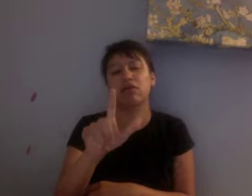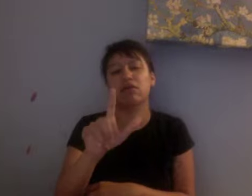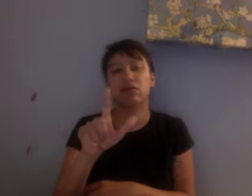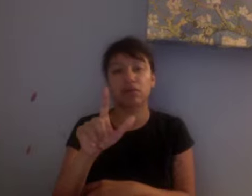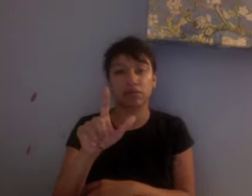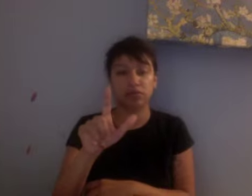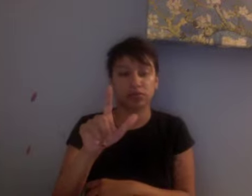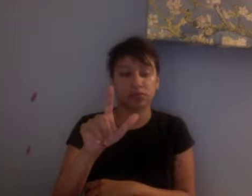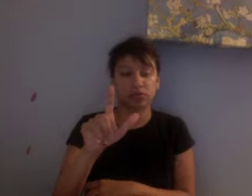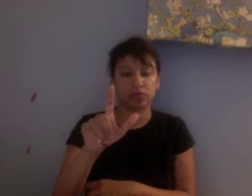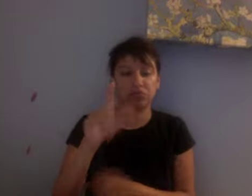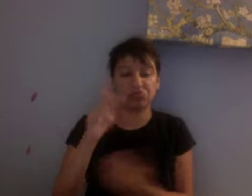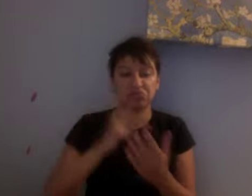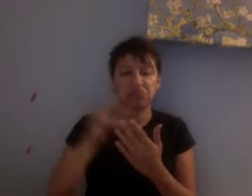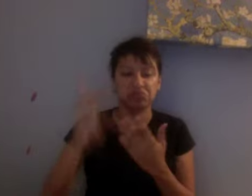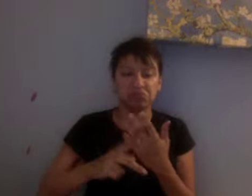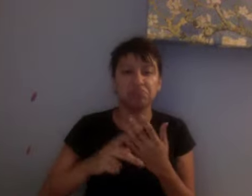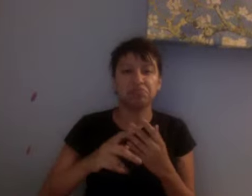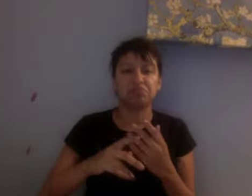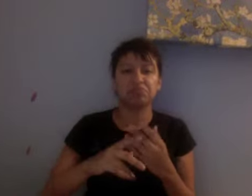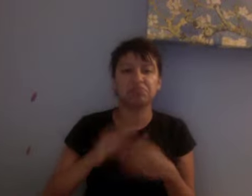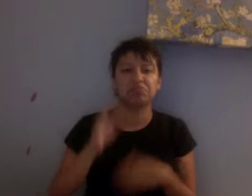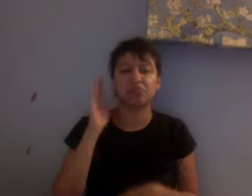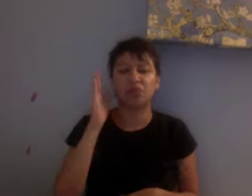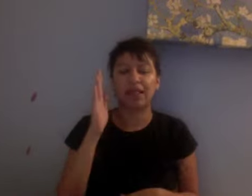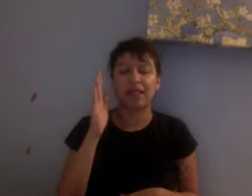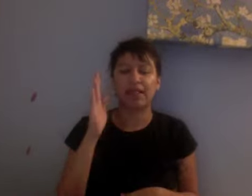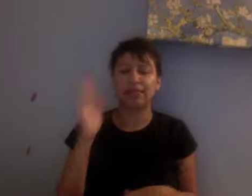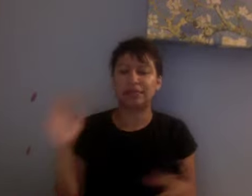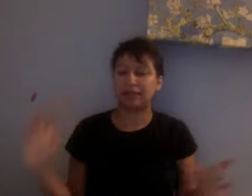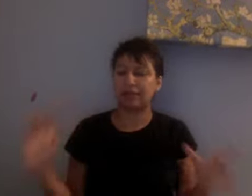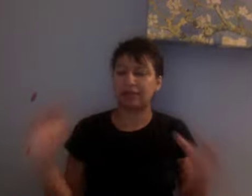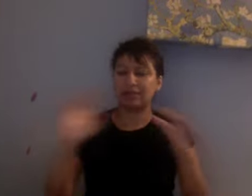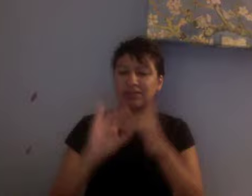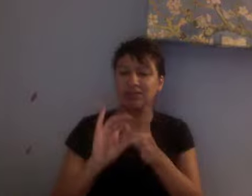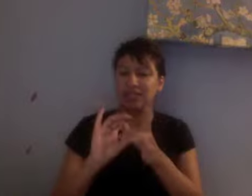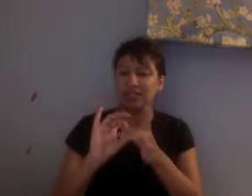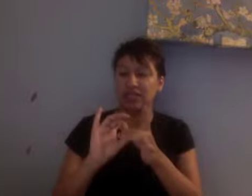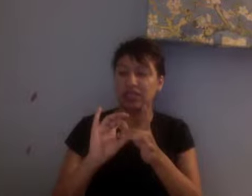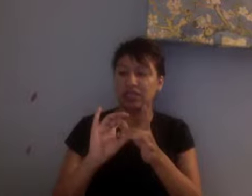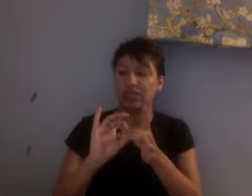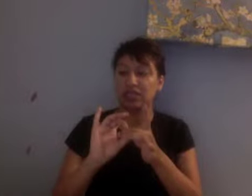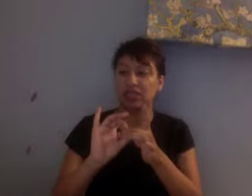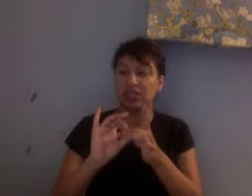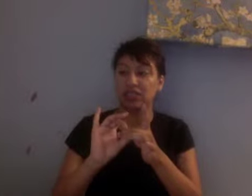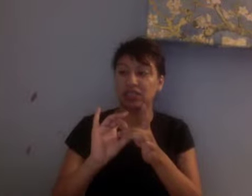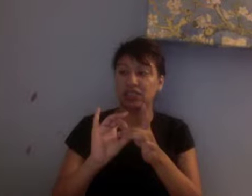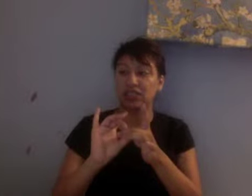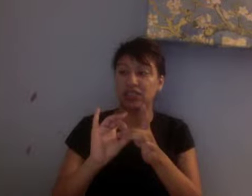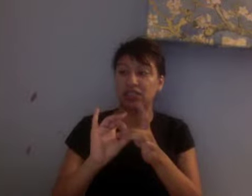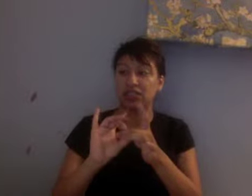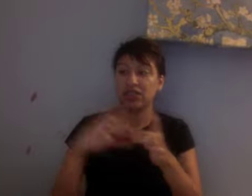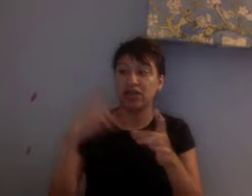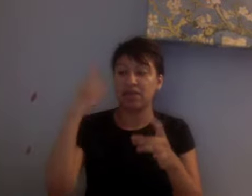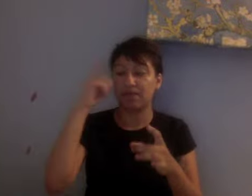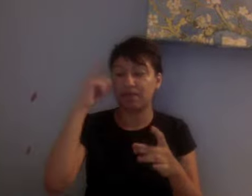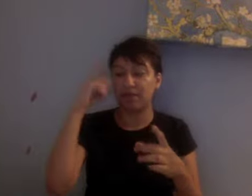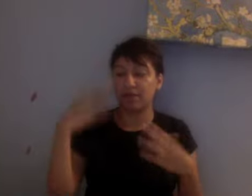physiological medicine and psychological knowledge. So behavioral medicine is one. And on the next screen,